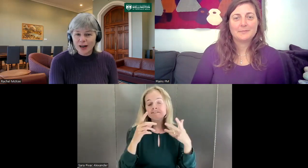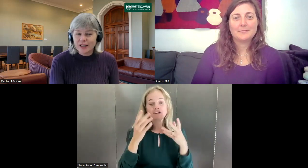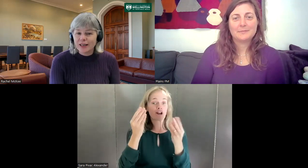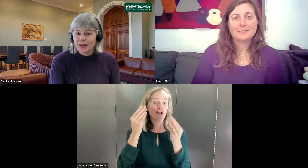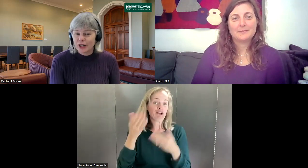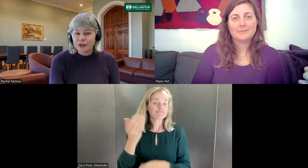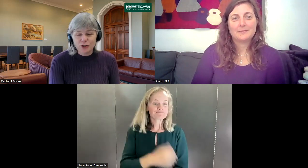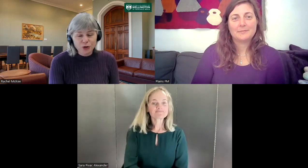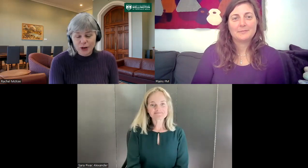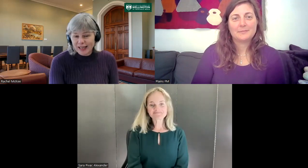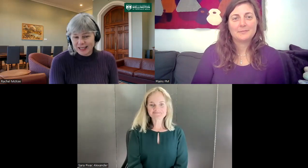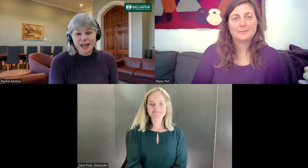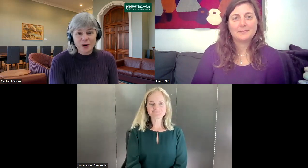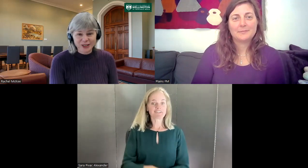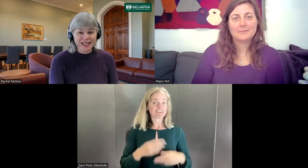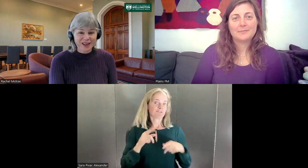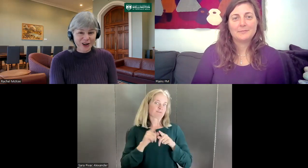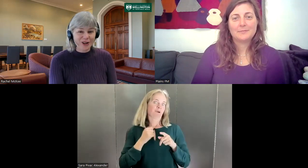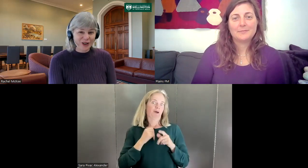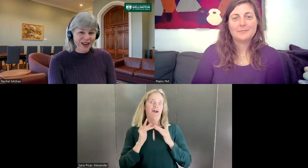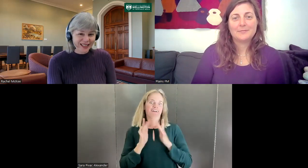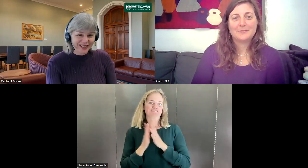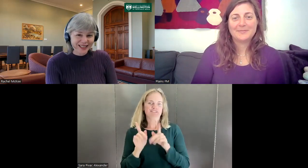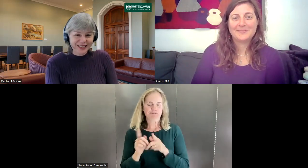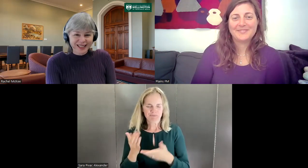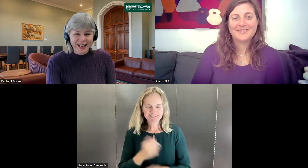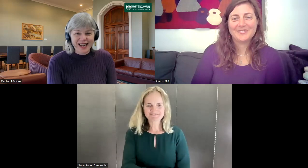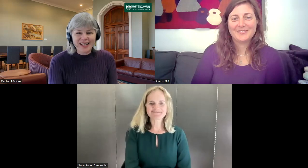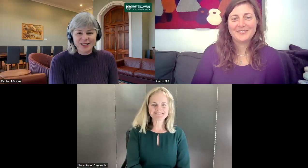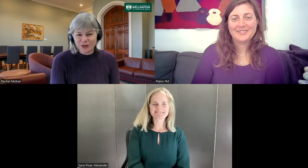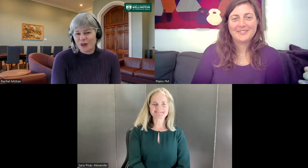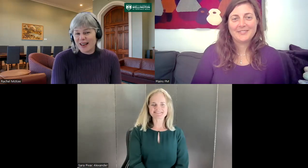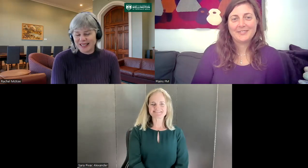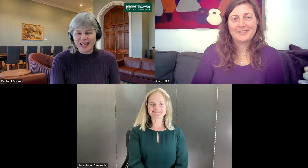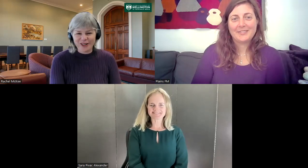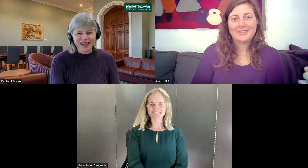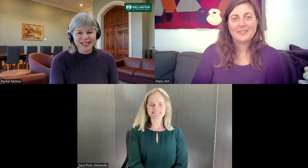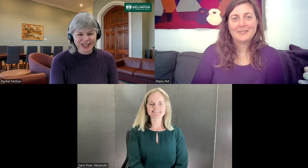can access that website to have a go at learning and also access our online dictionary.